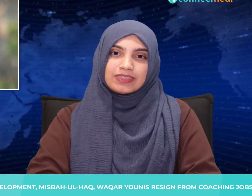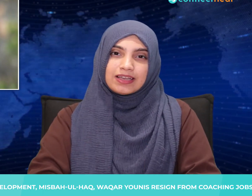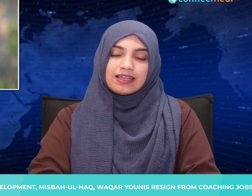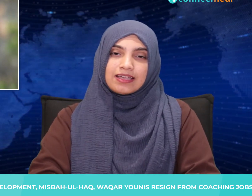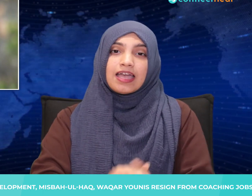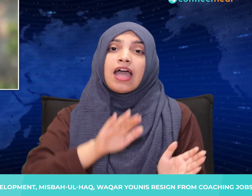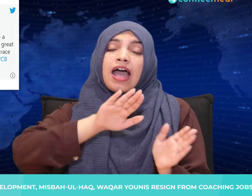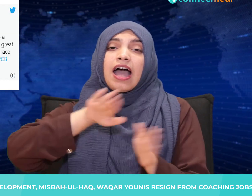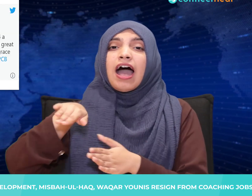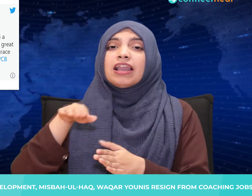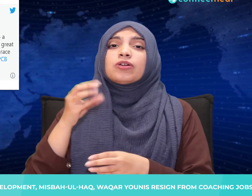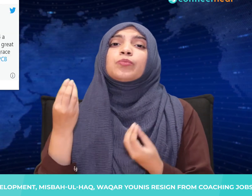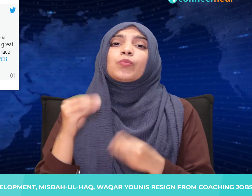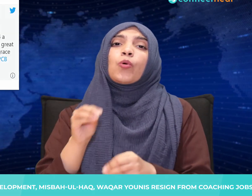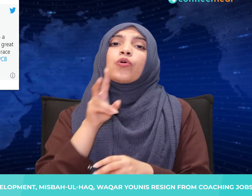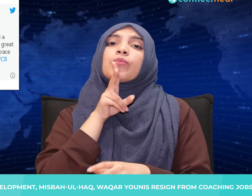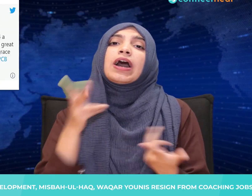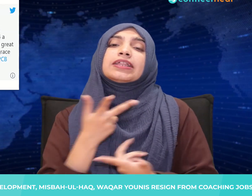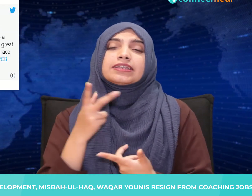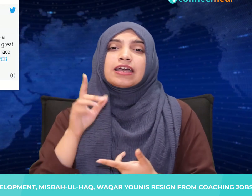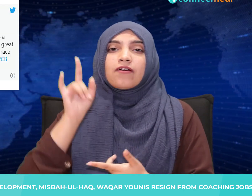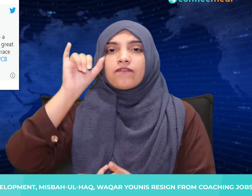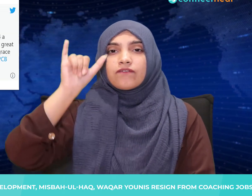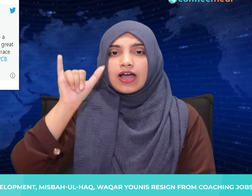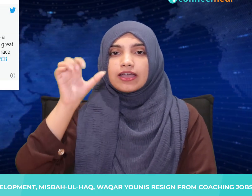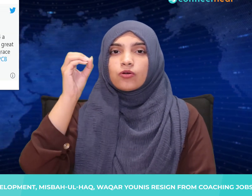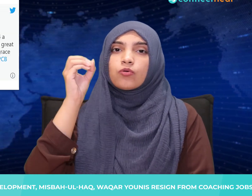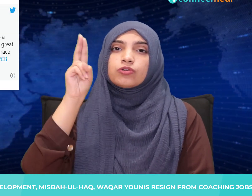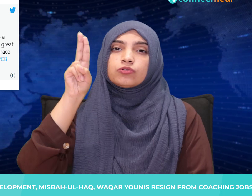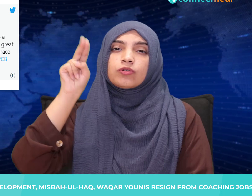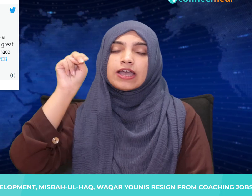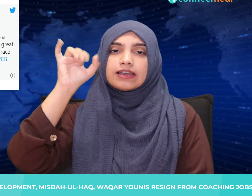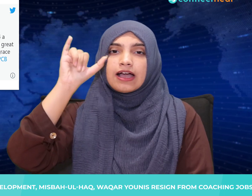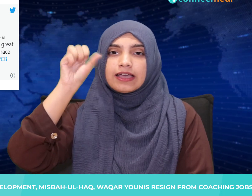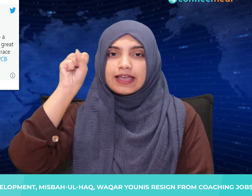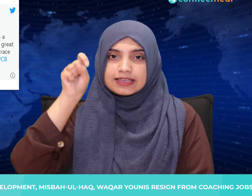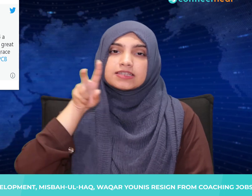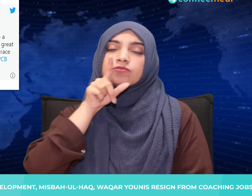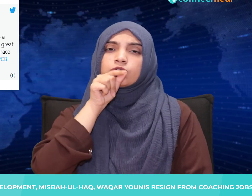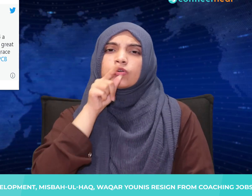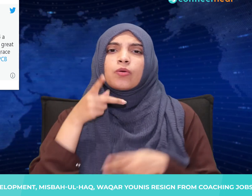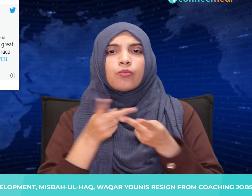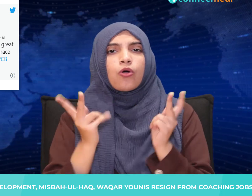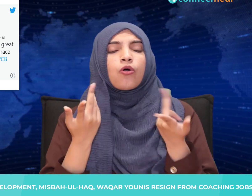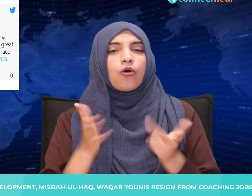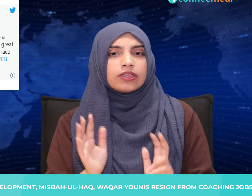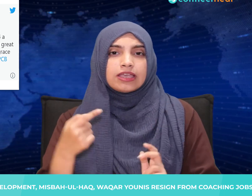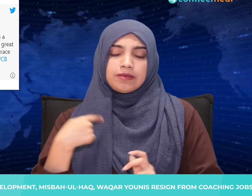Separately, Eunice said in a tweet that it had been an honour serving Pakistan.